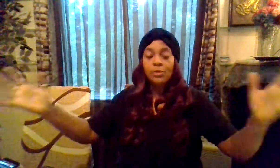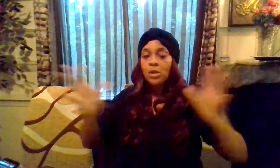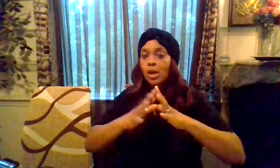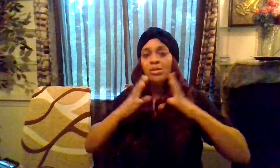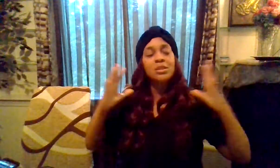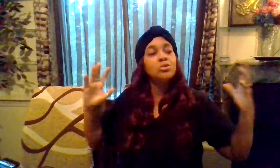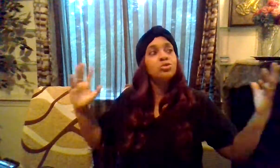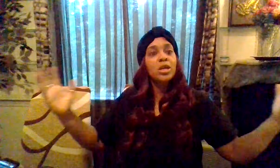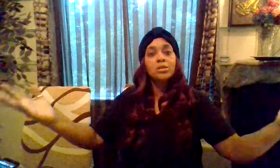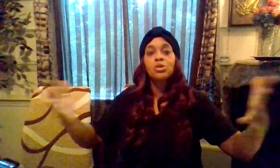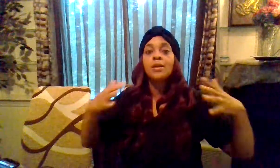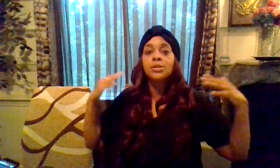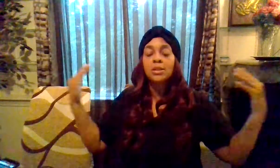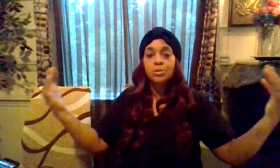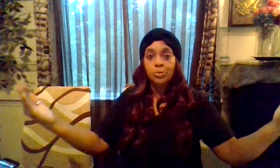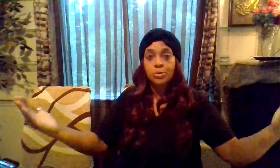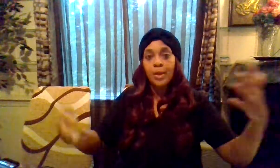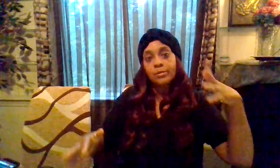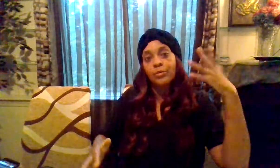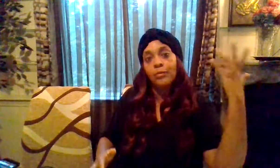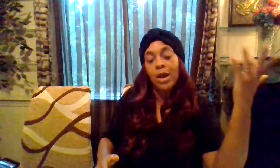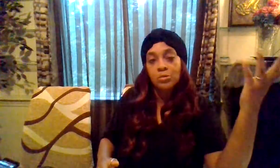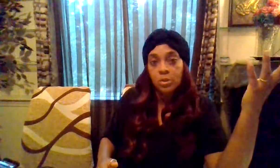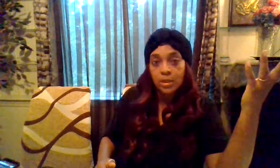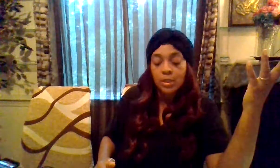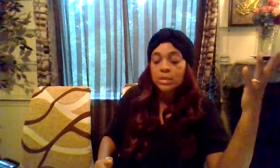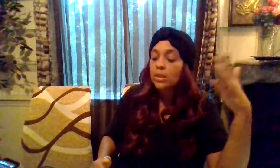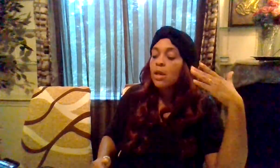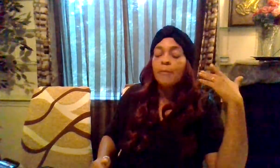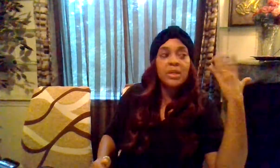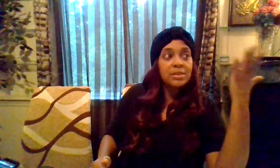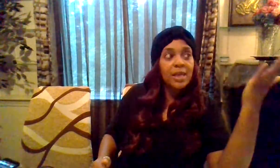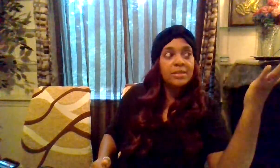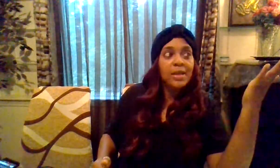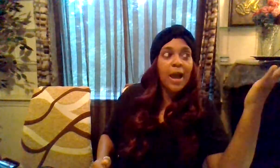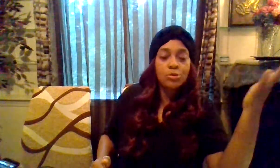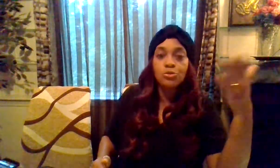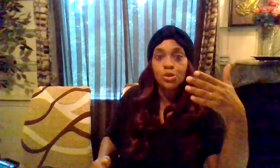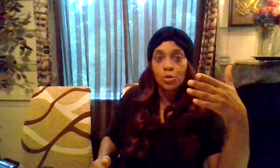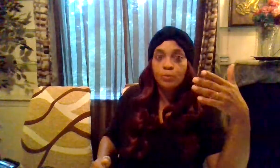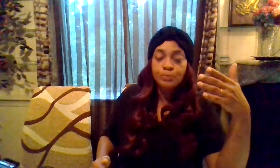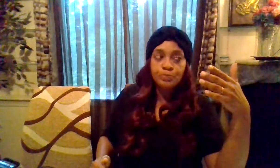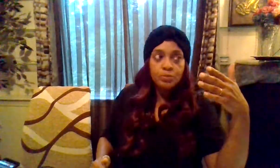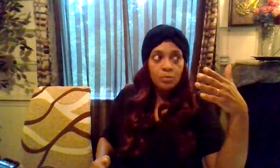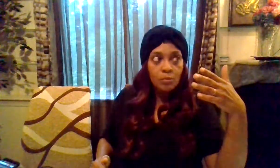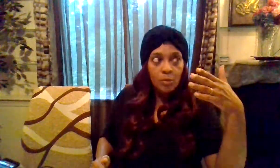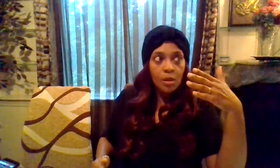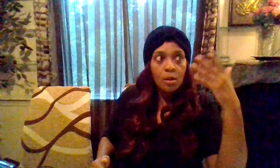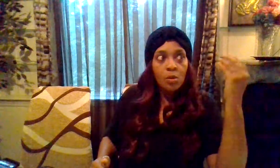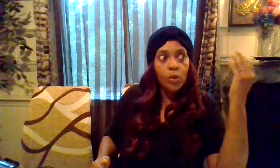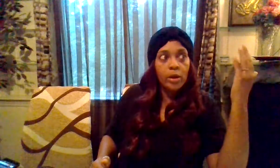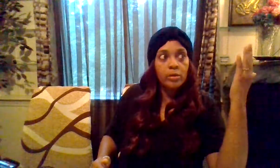they always tell you try to change the perspective of how you look at things because that's how you show where